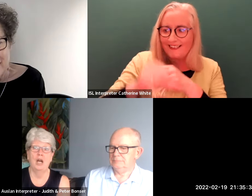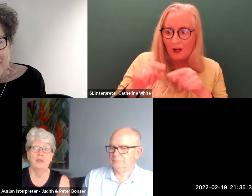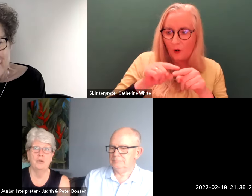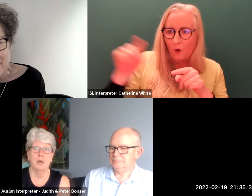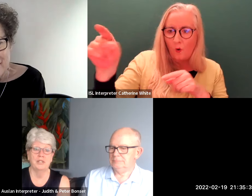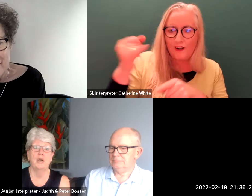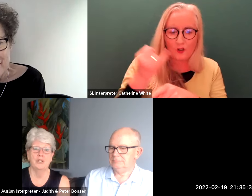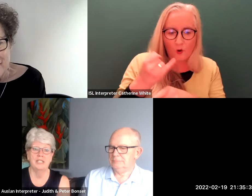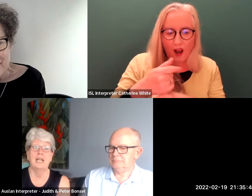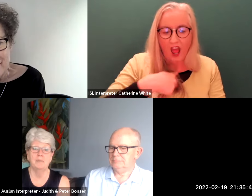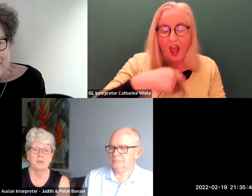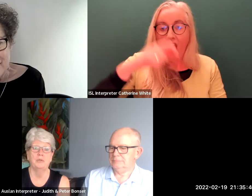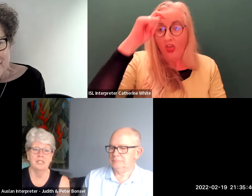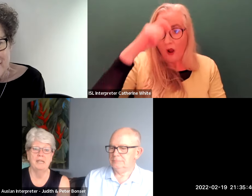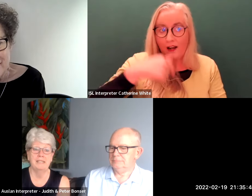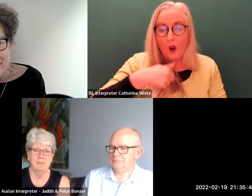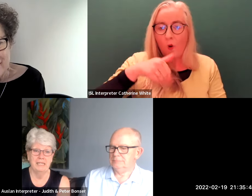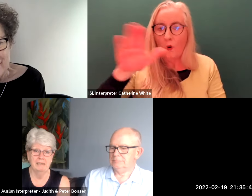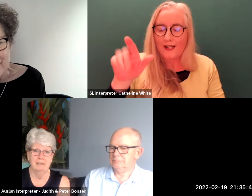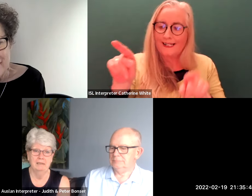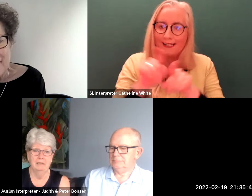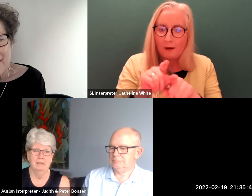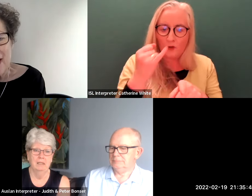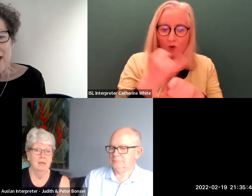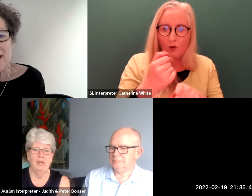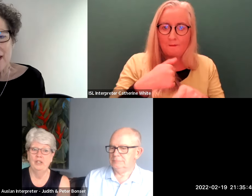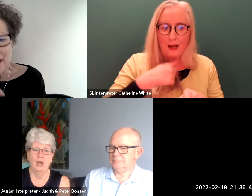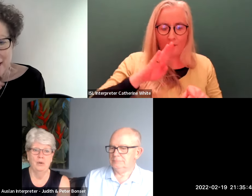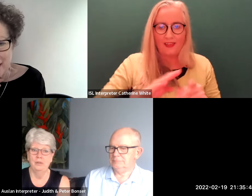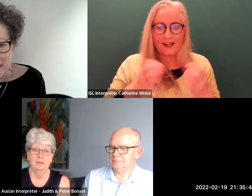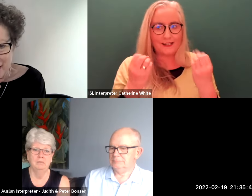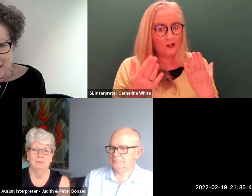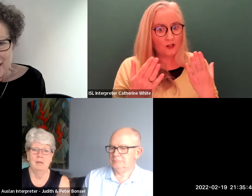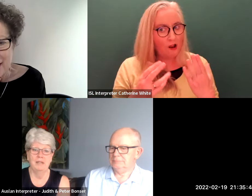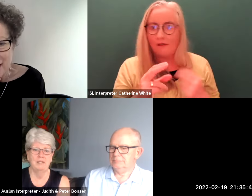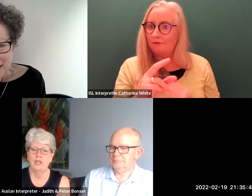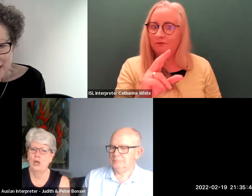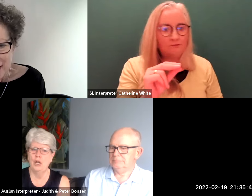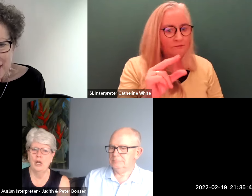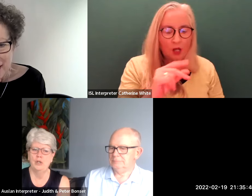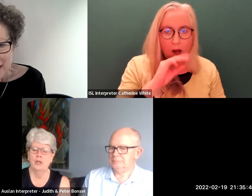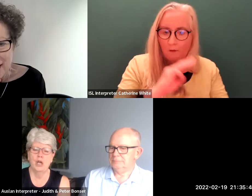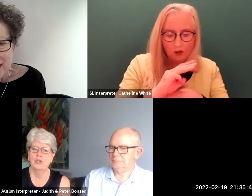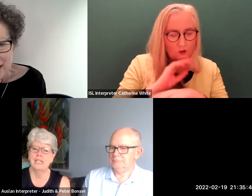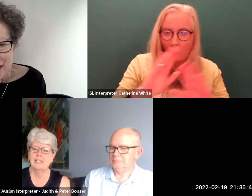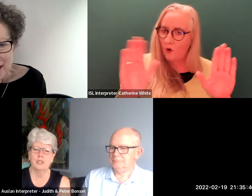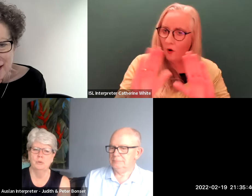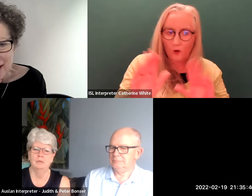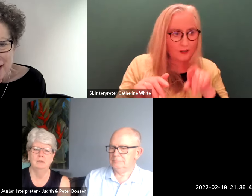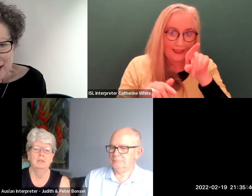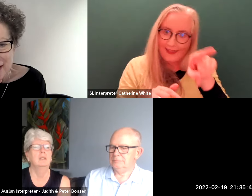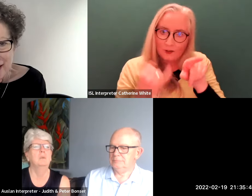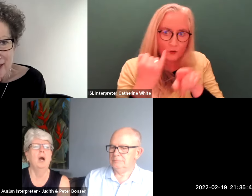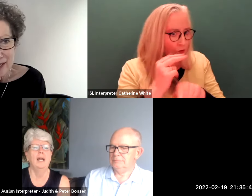i thought i was going to the same school as my siblings but no my mother said no no no you're not going to that